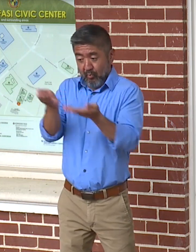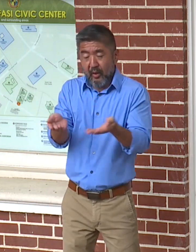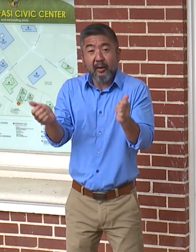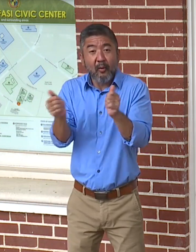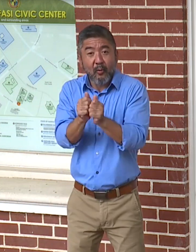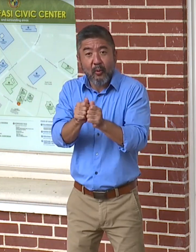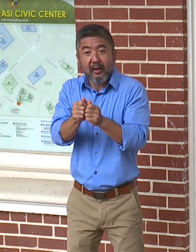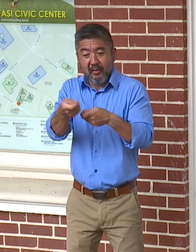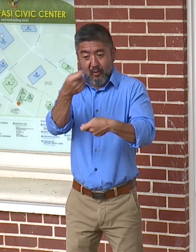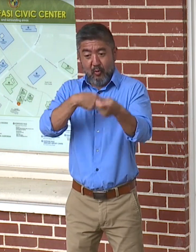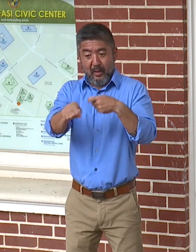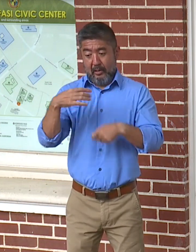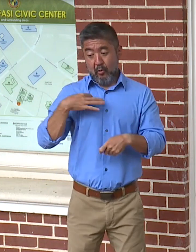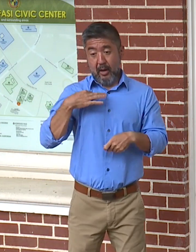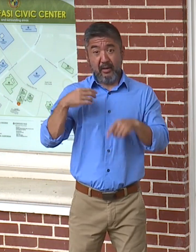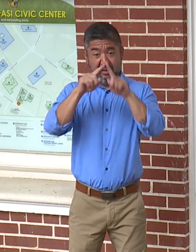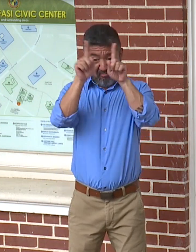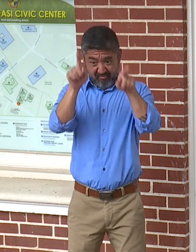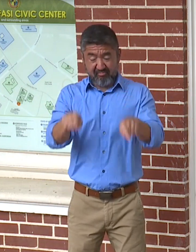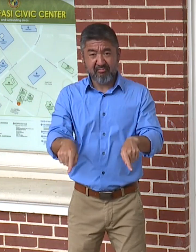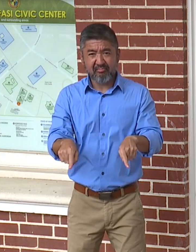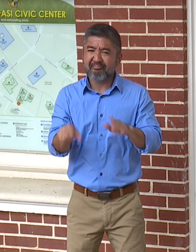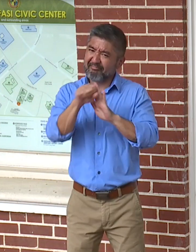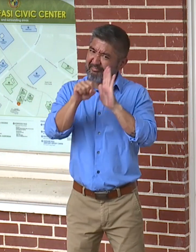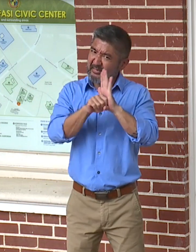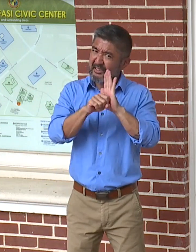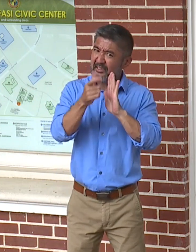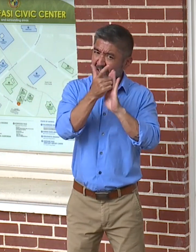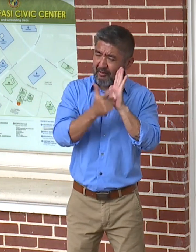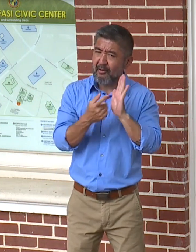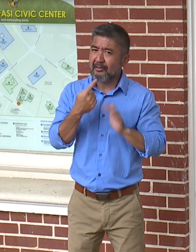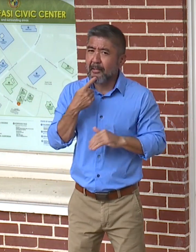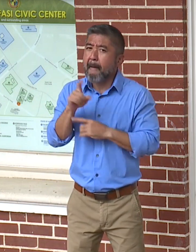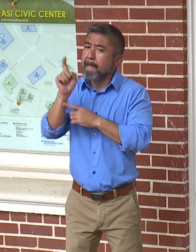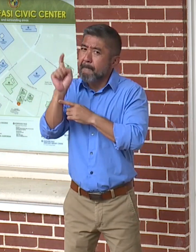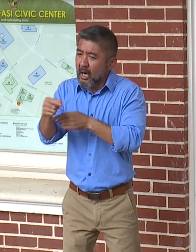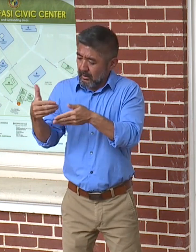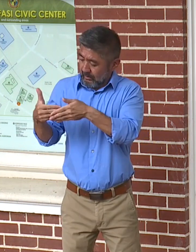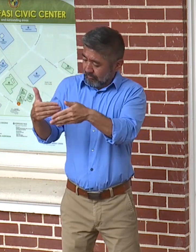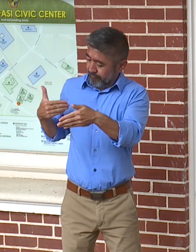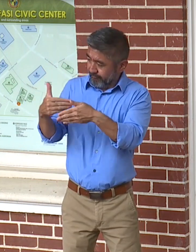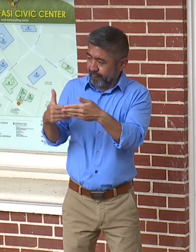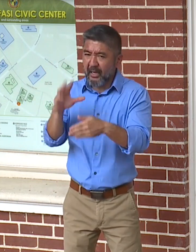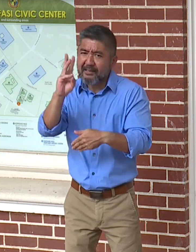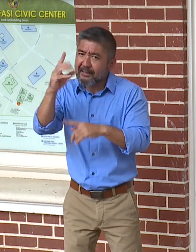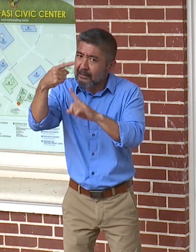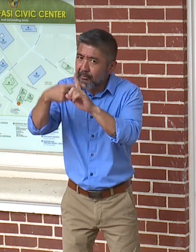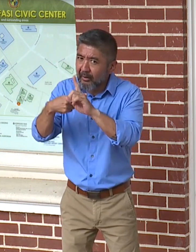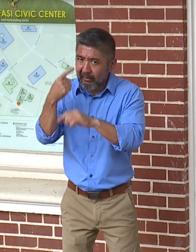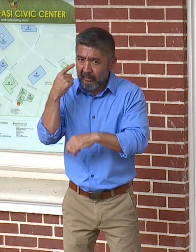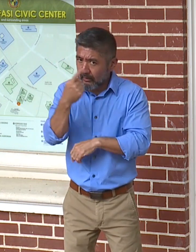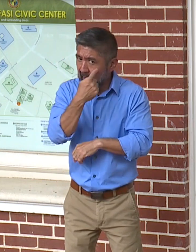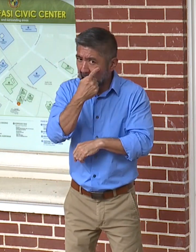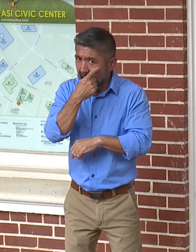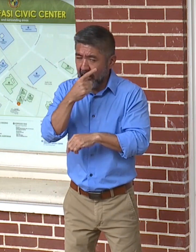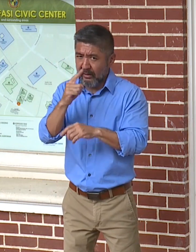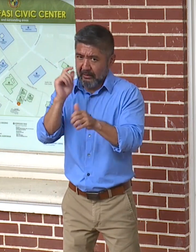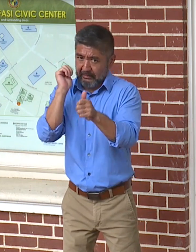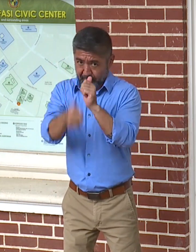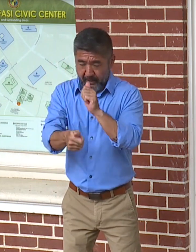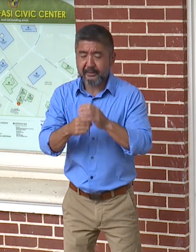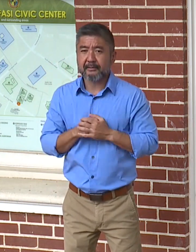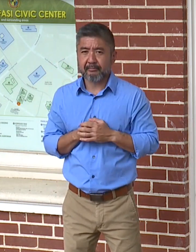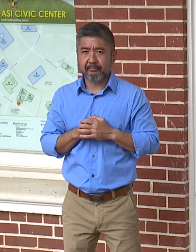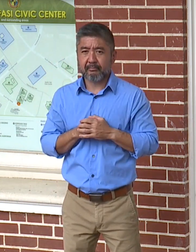State law requires that it be current within six months. If you have an appointment